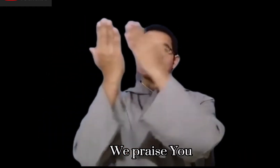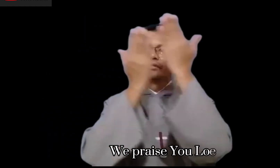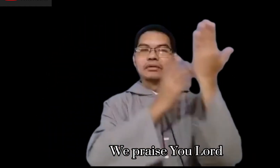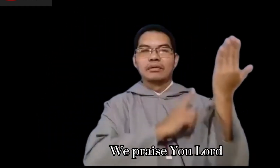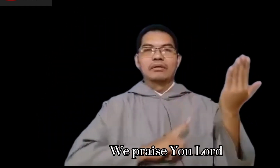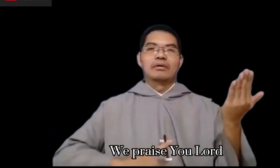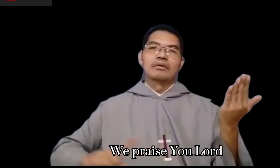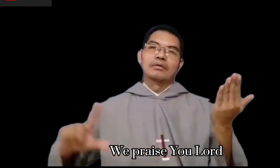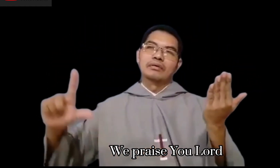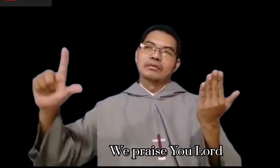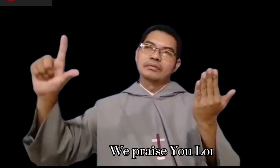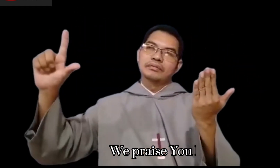Lord.